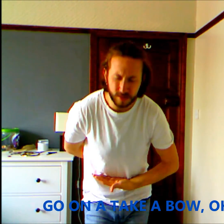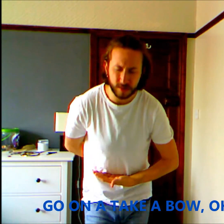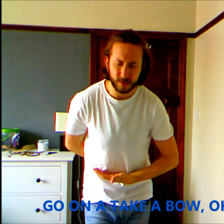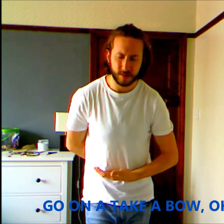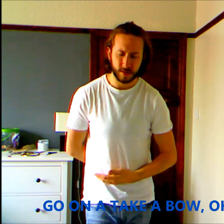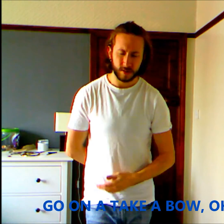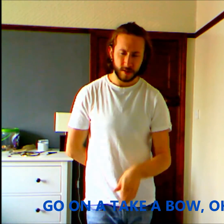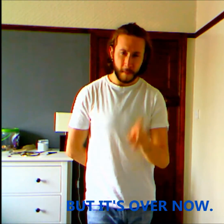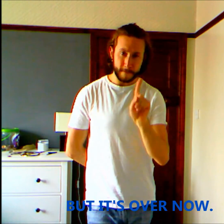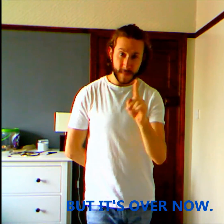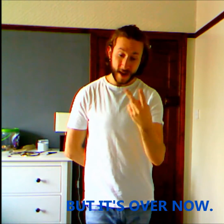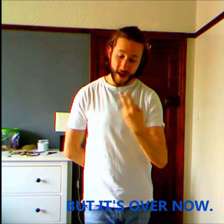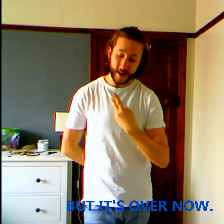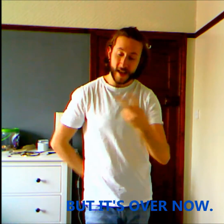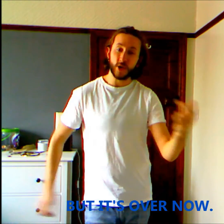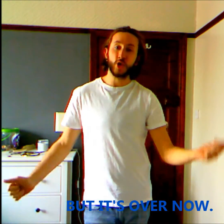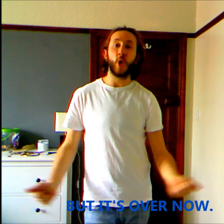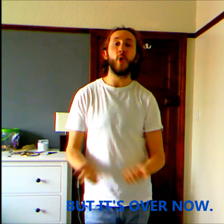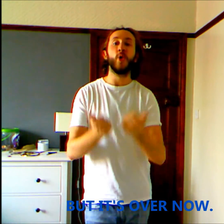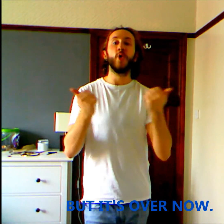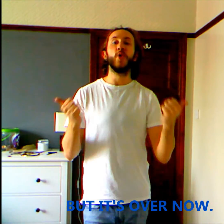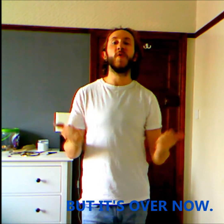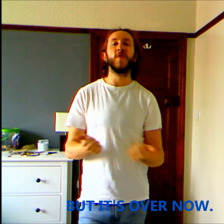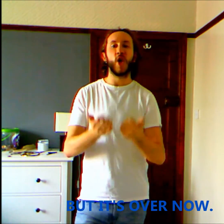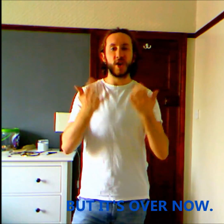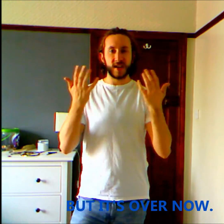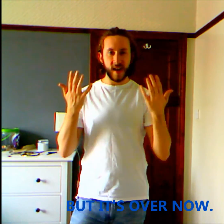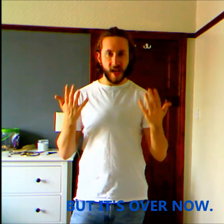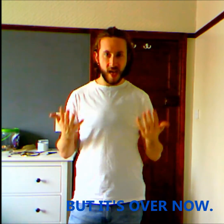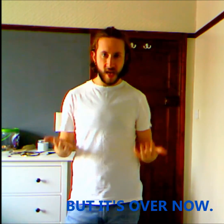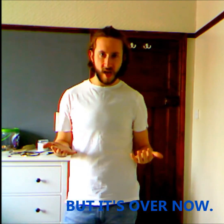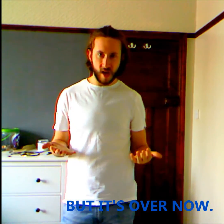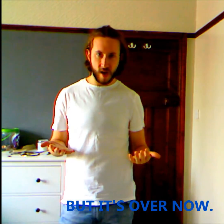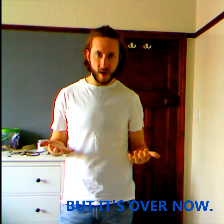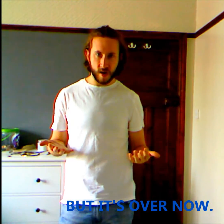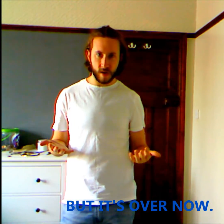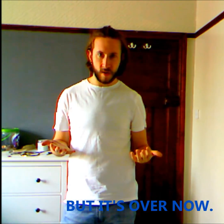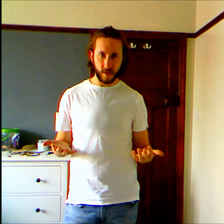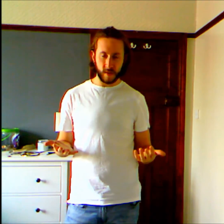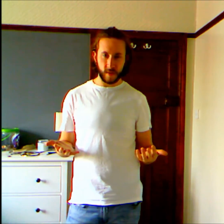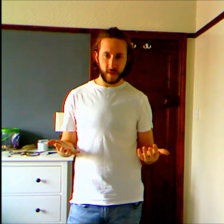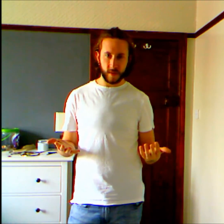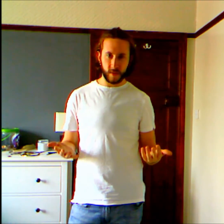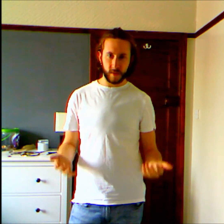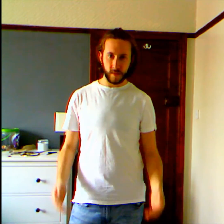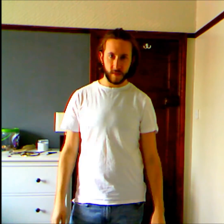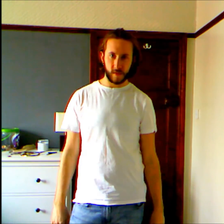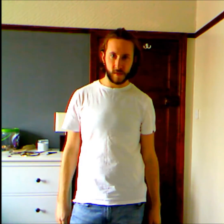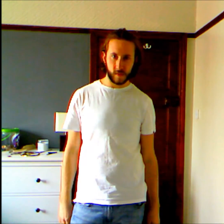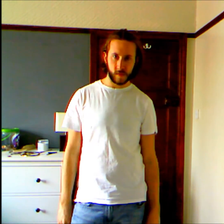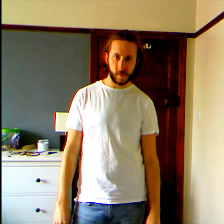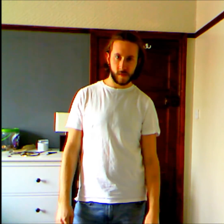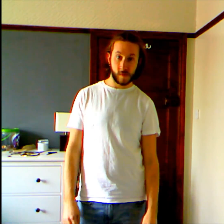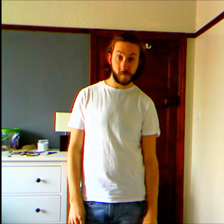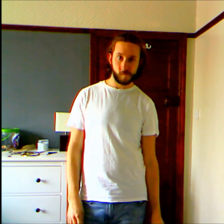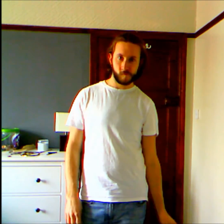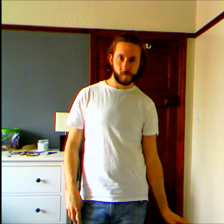But it's over now on and take a bow You You You You